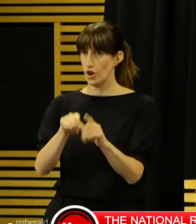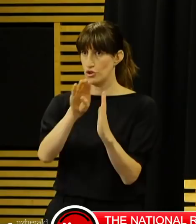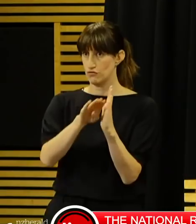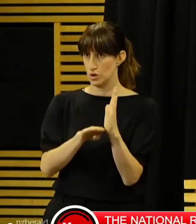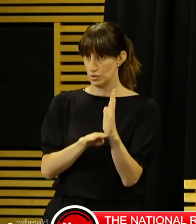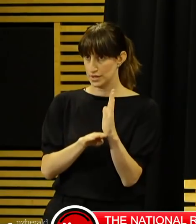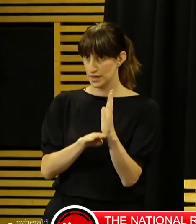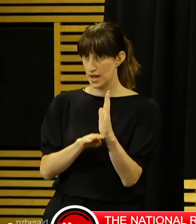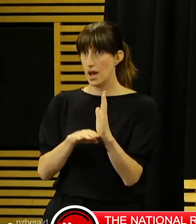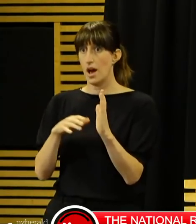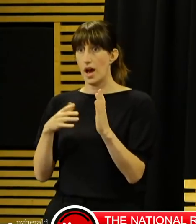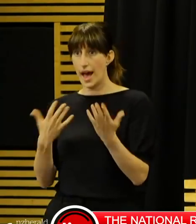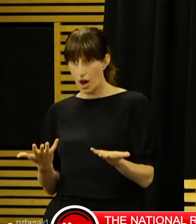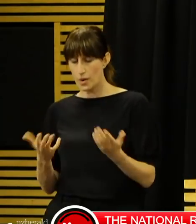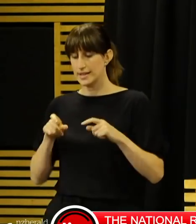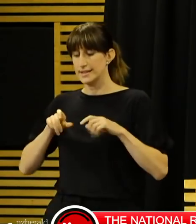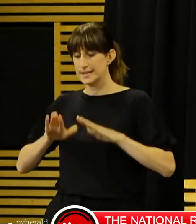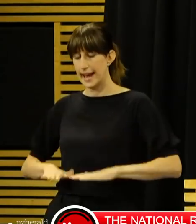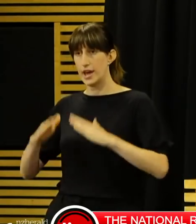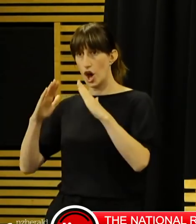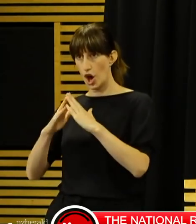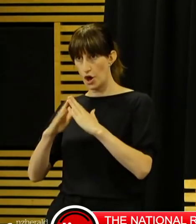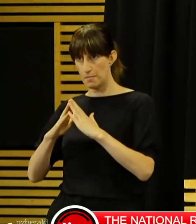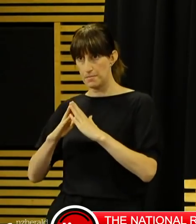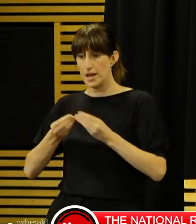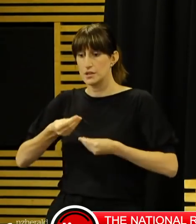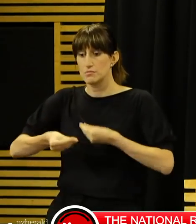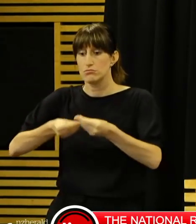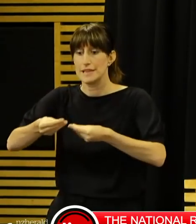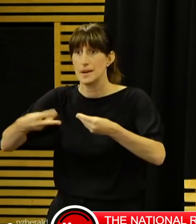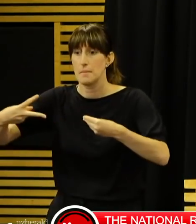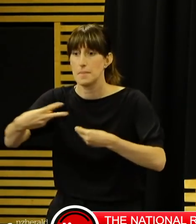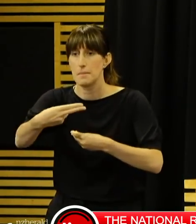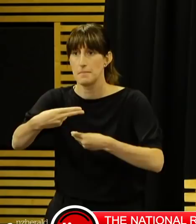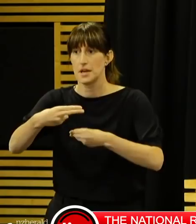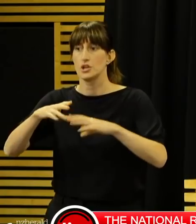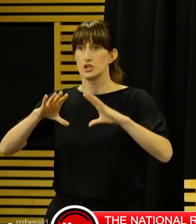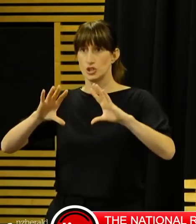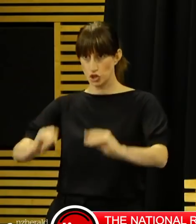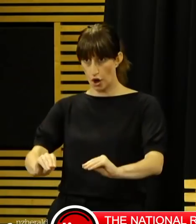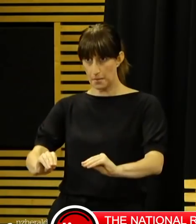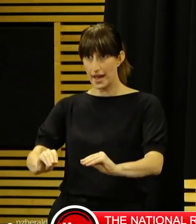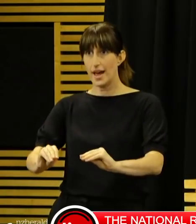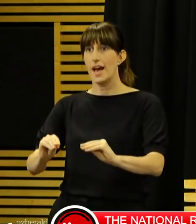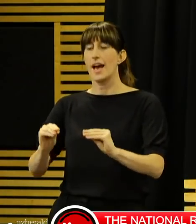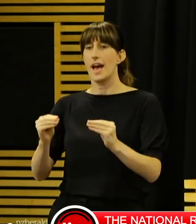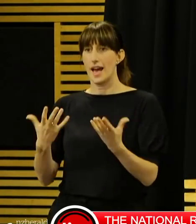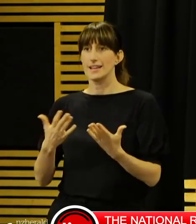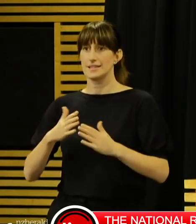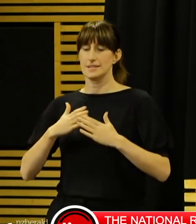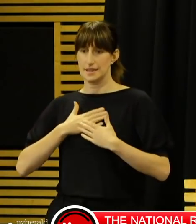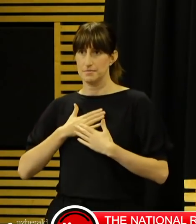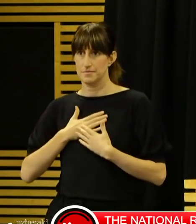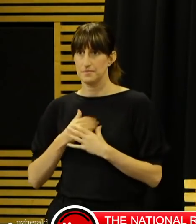break the chain, and save lives. So I encourage all New Zealanders, as later today we officially